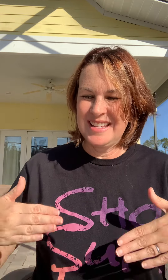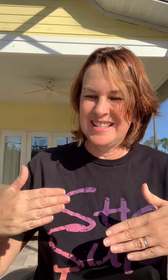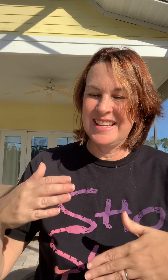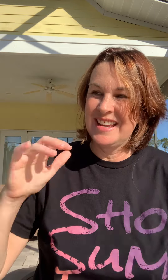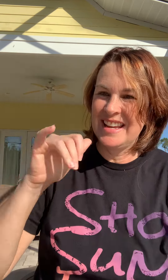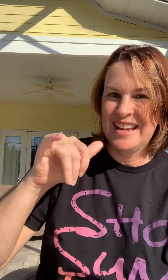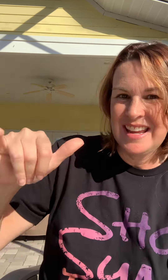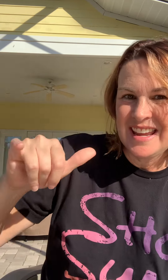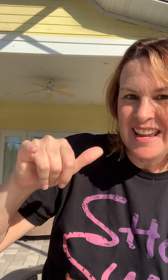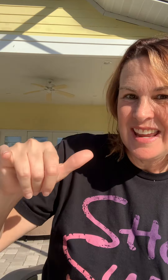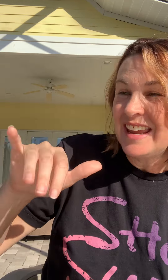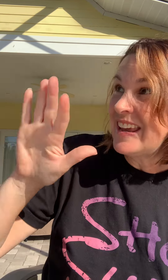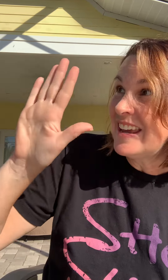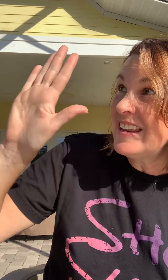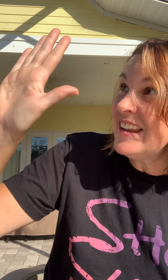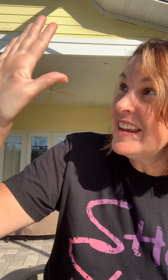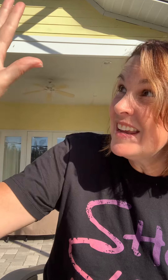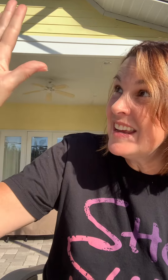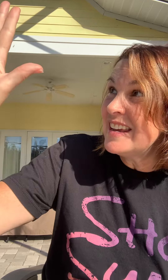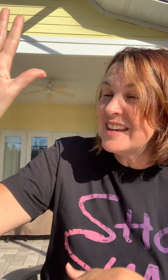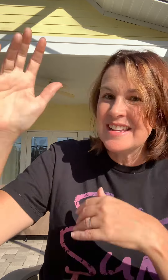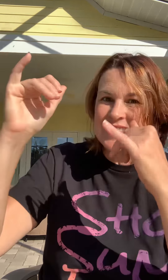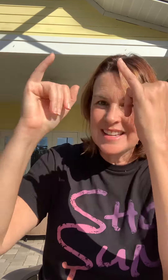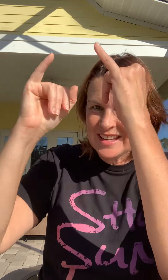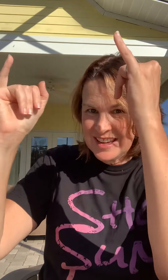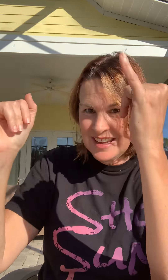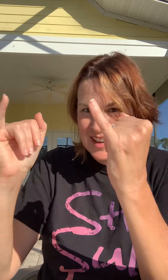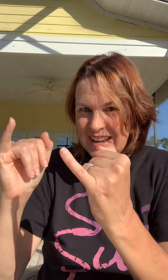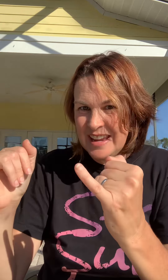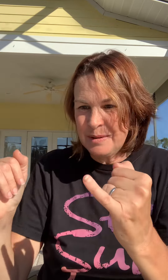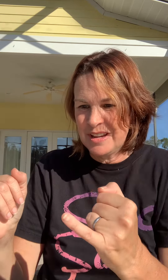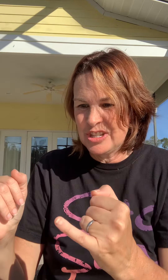in his image